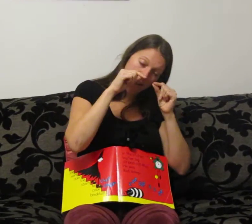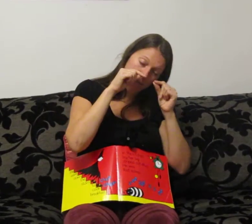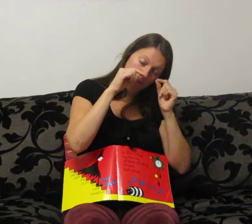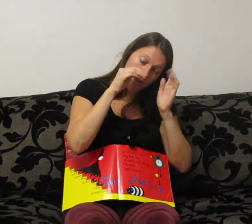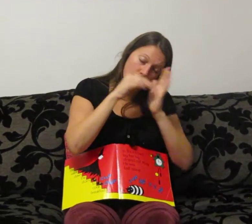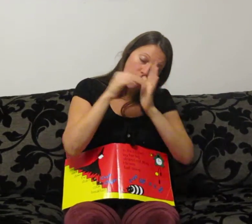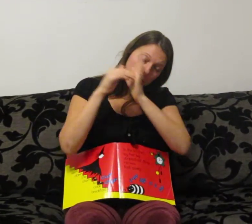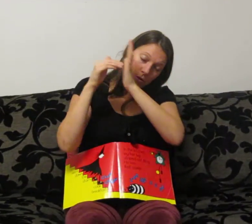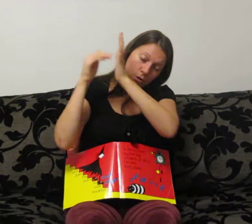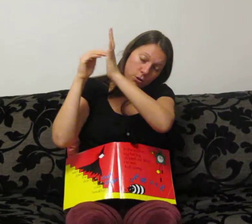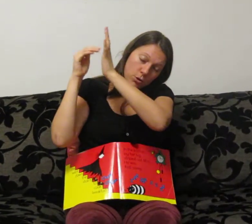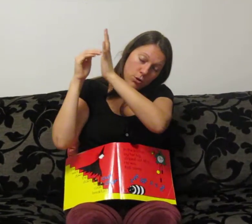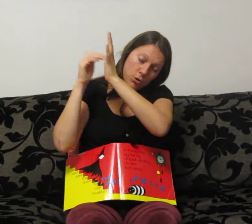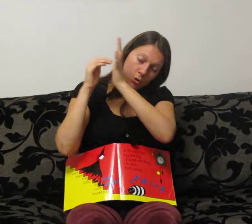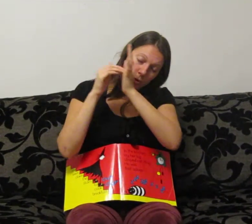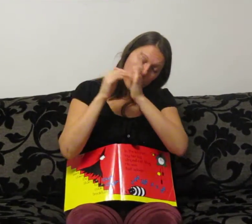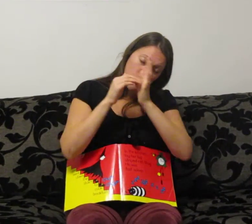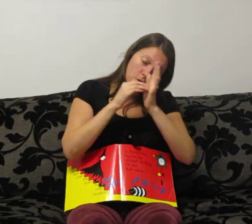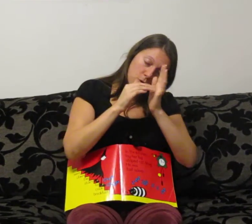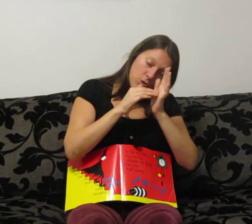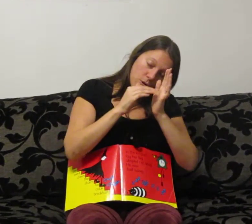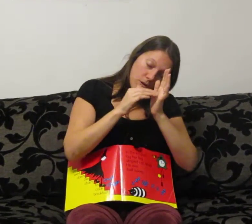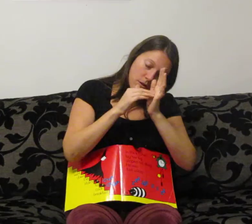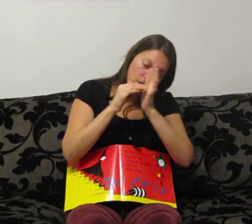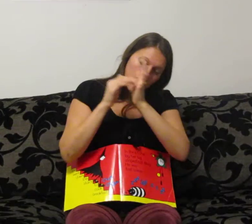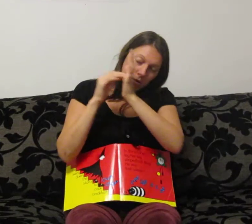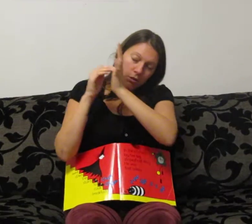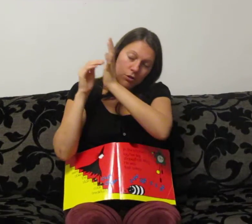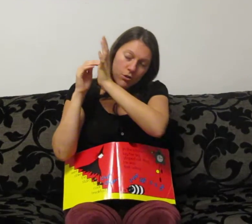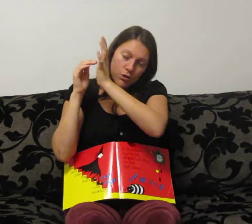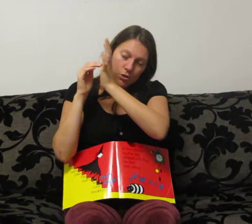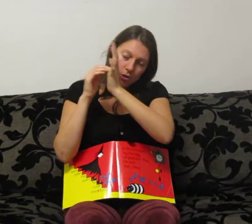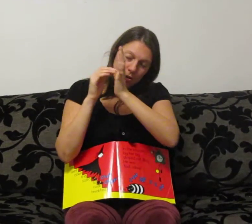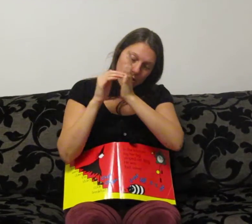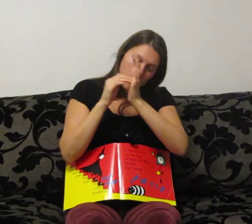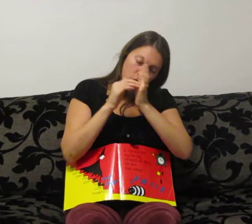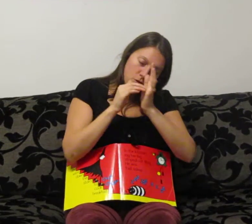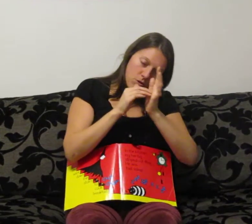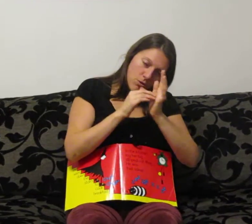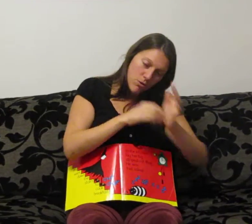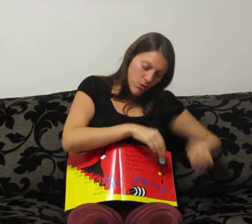Shh, shh.